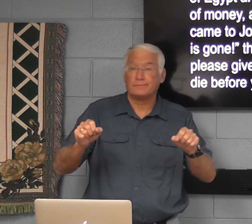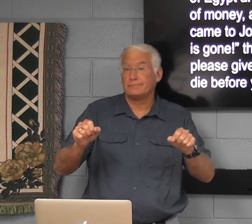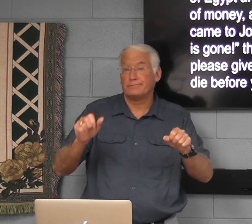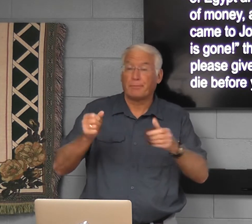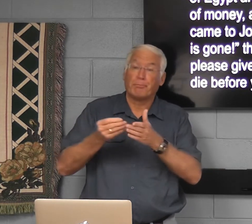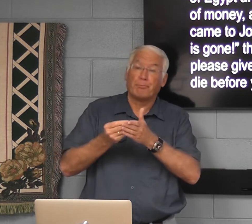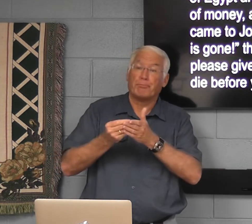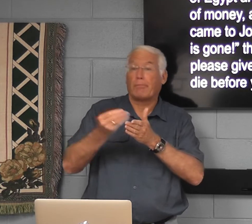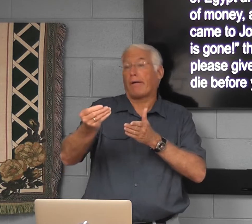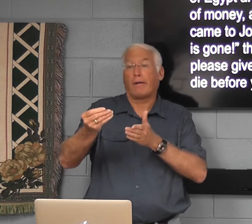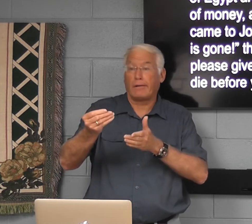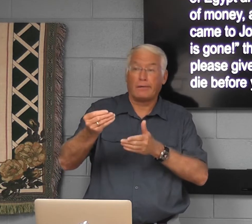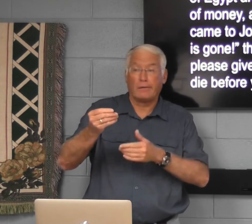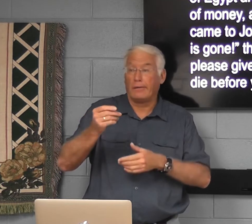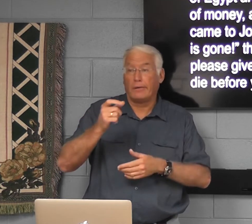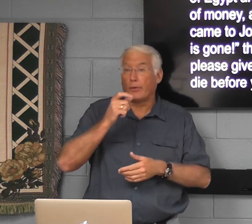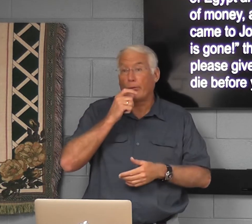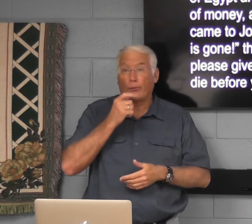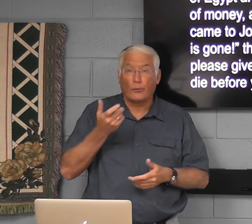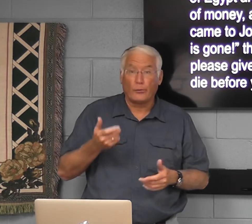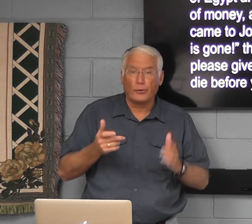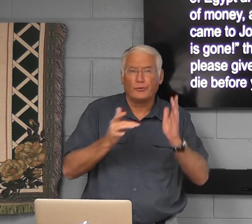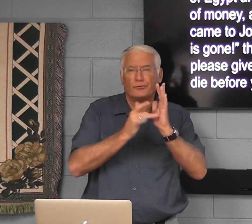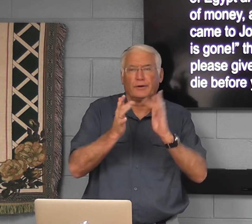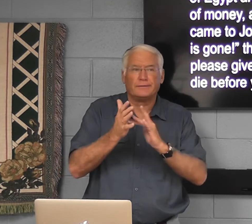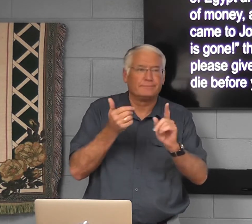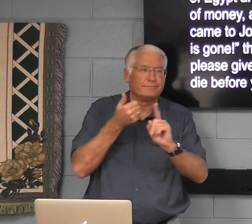salvation is Jesus.